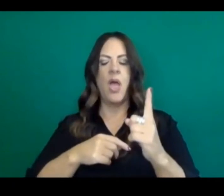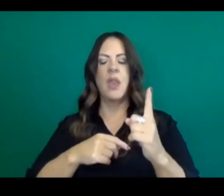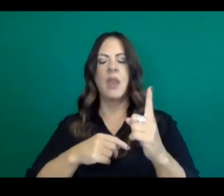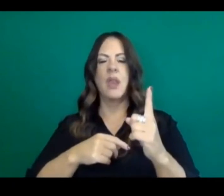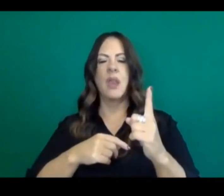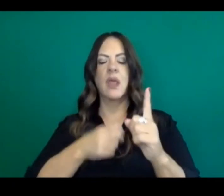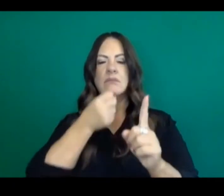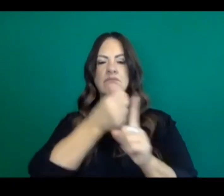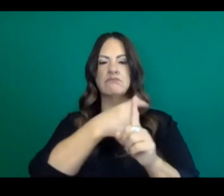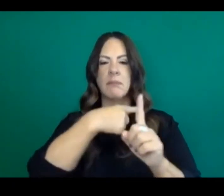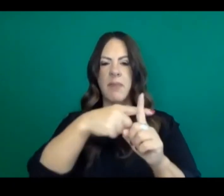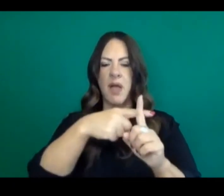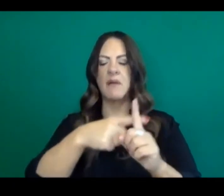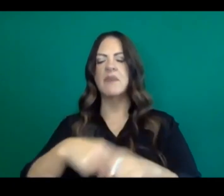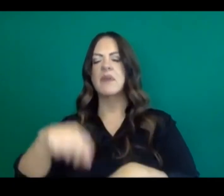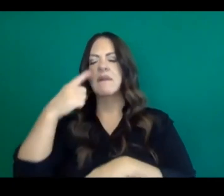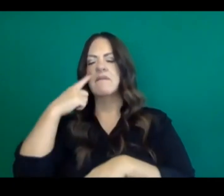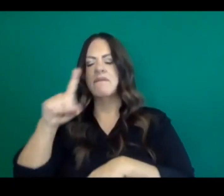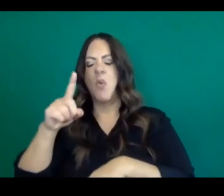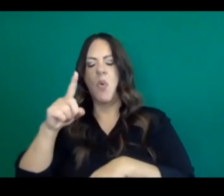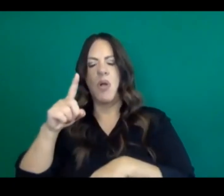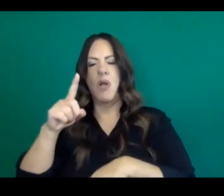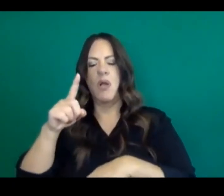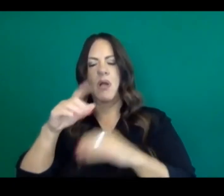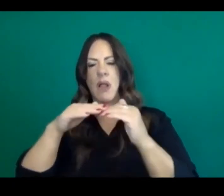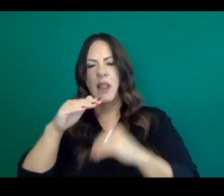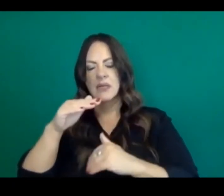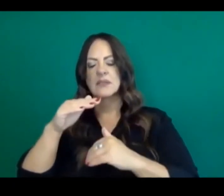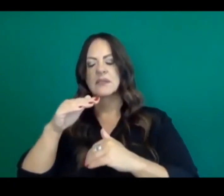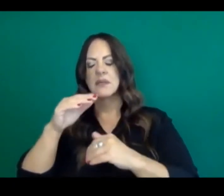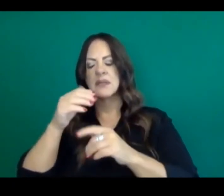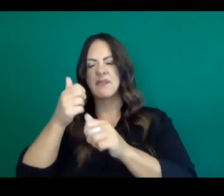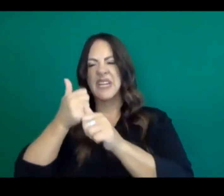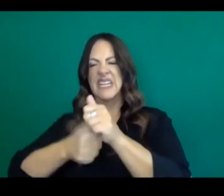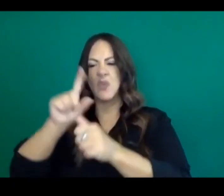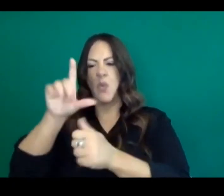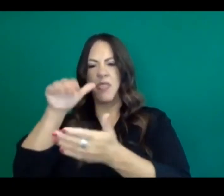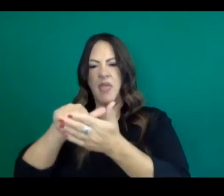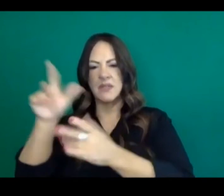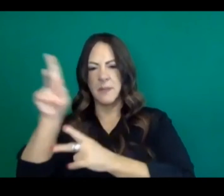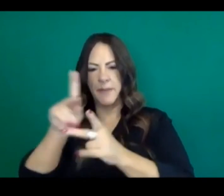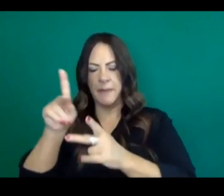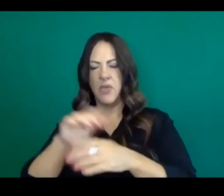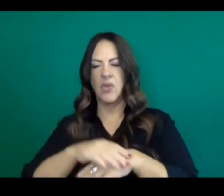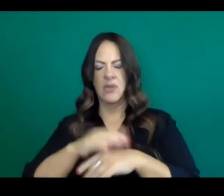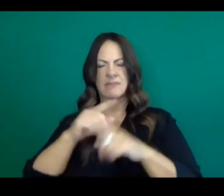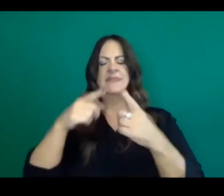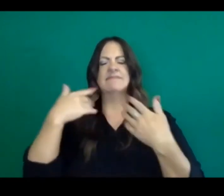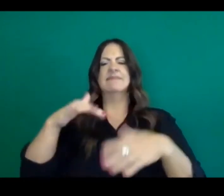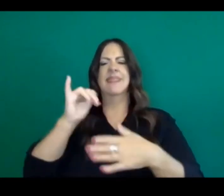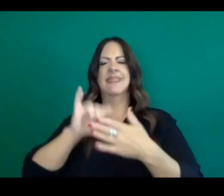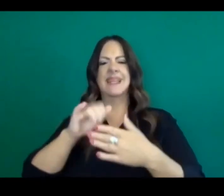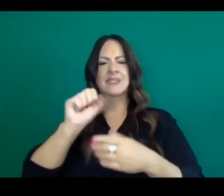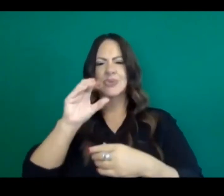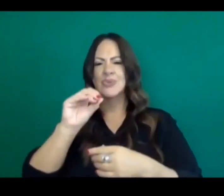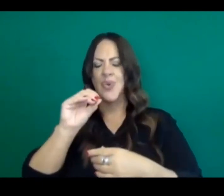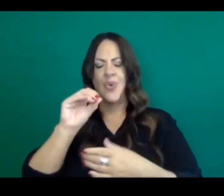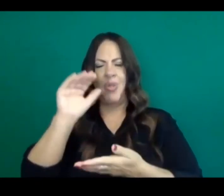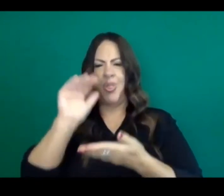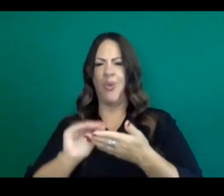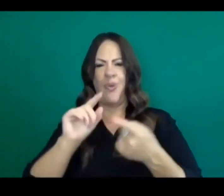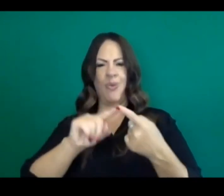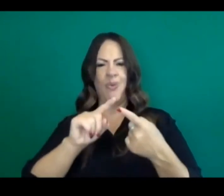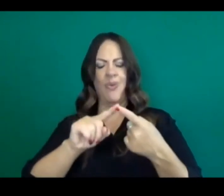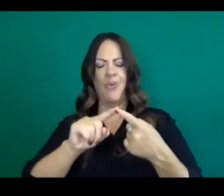to be in that tier. Some have said that this is a level that's so low that just the false